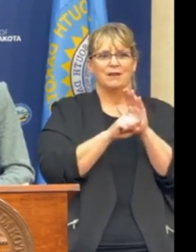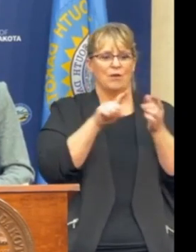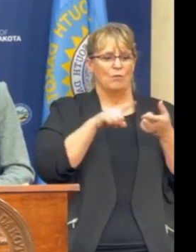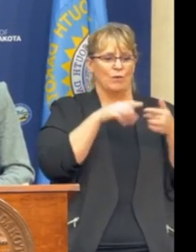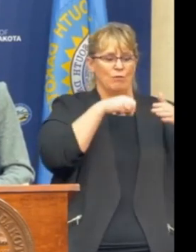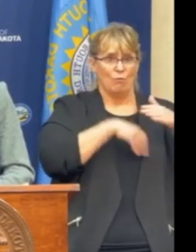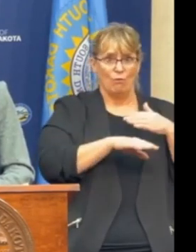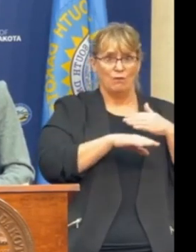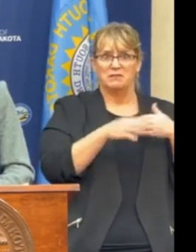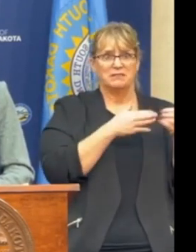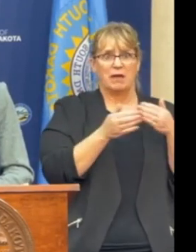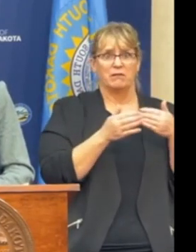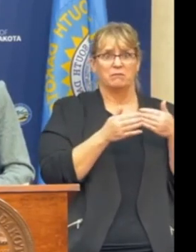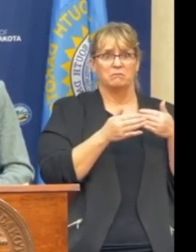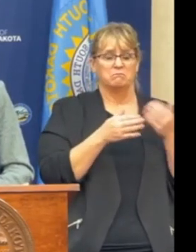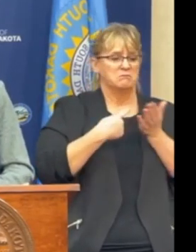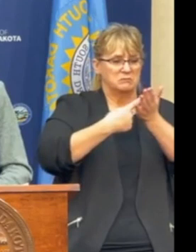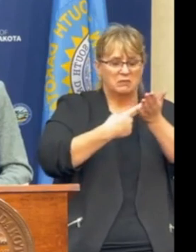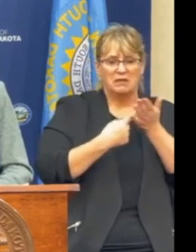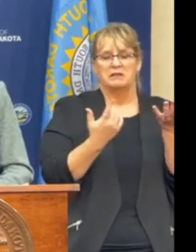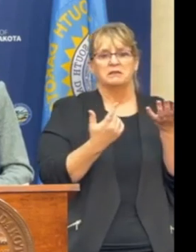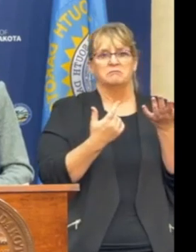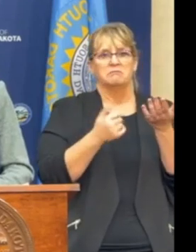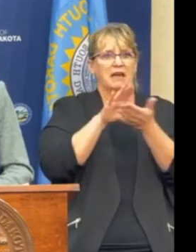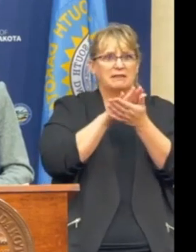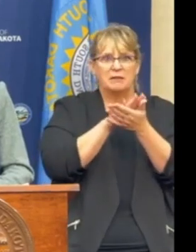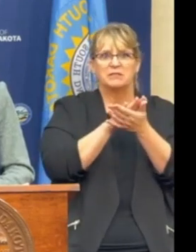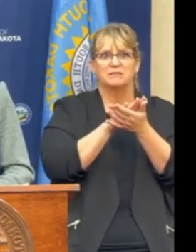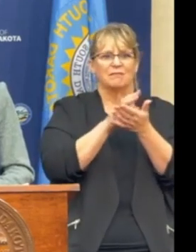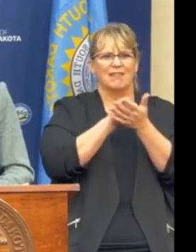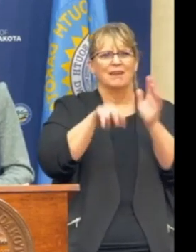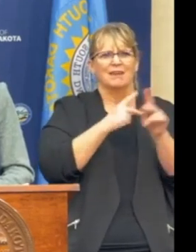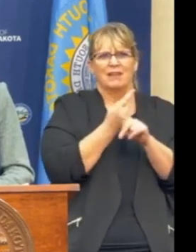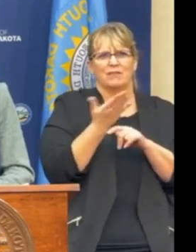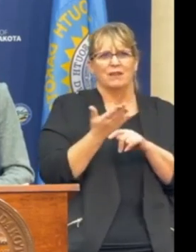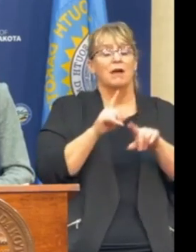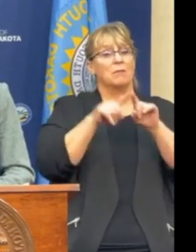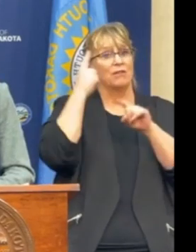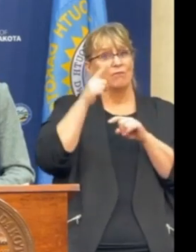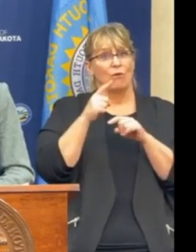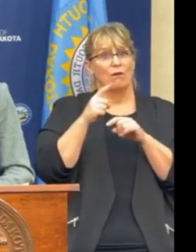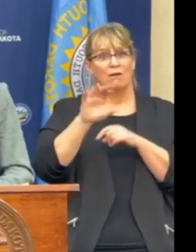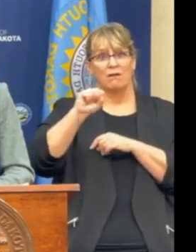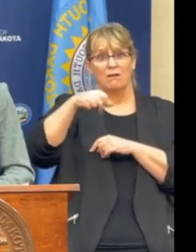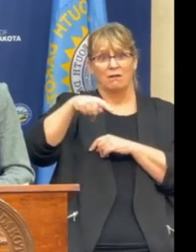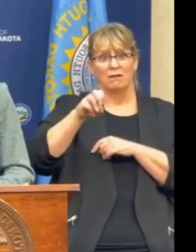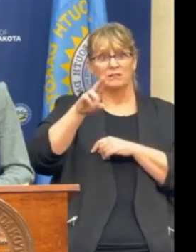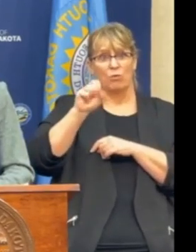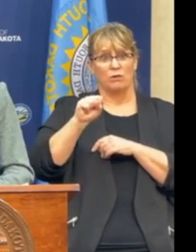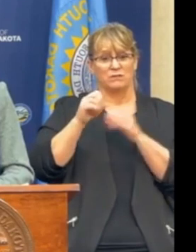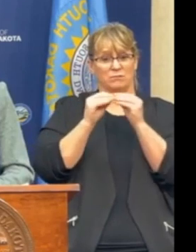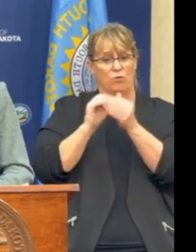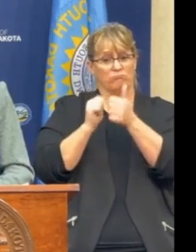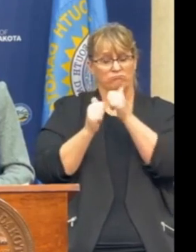sex doesn't matter. Debate, academics, things of that nature but when it comes to sporting events where it's an athletic